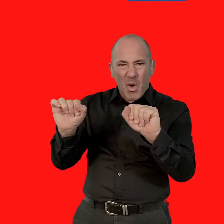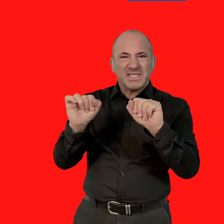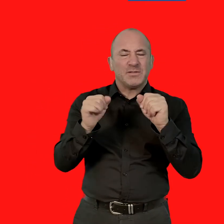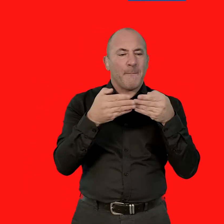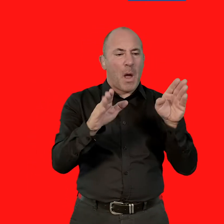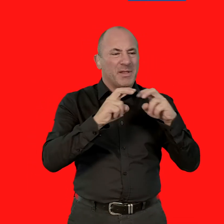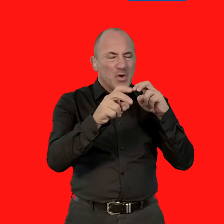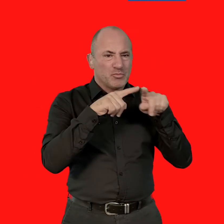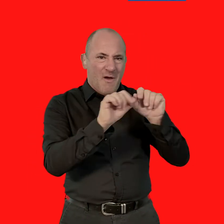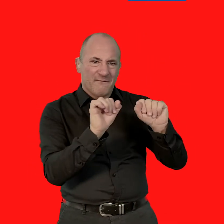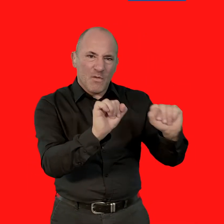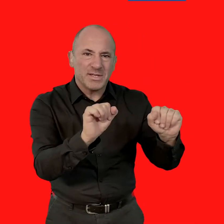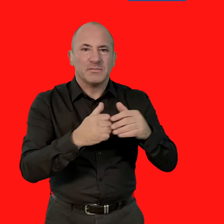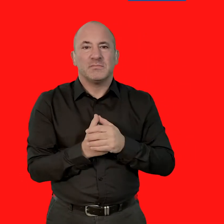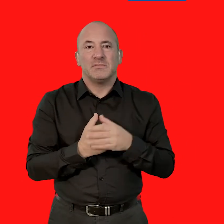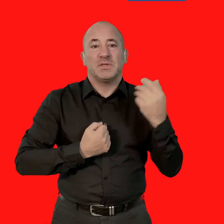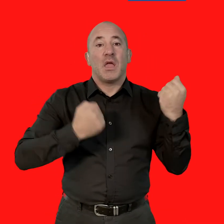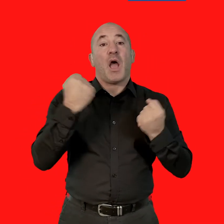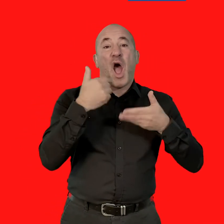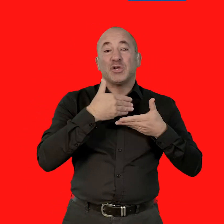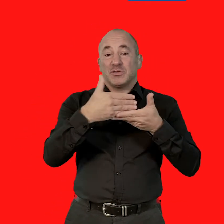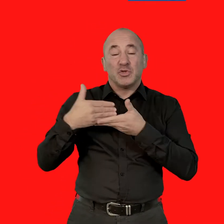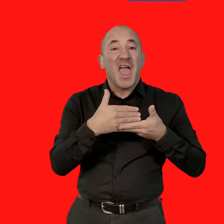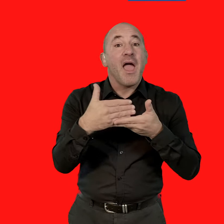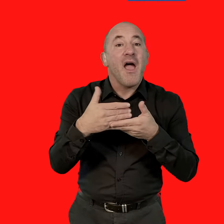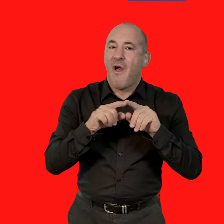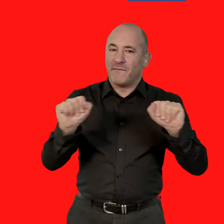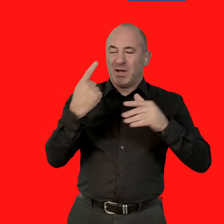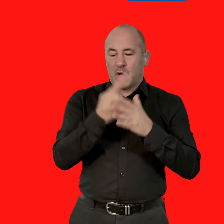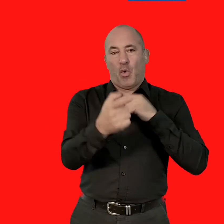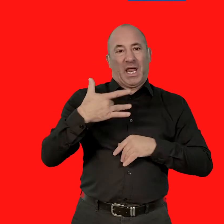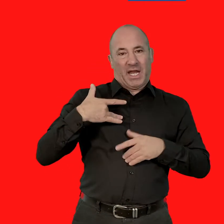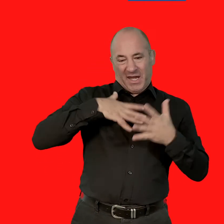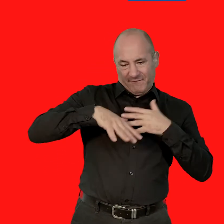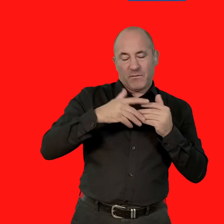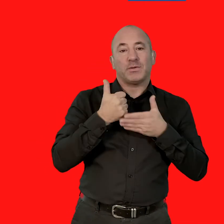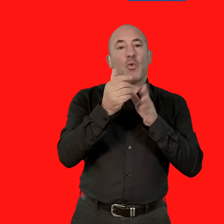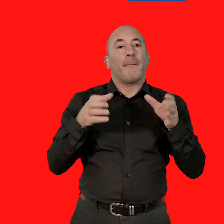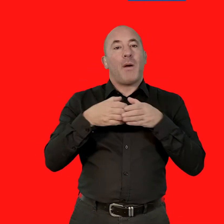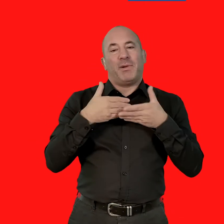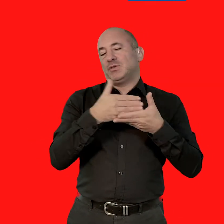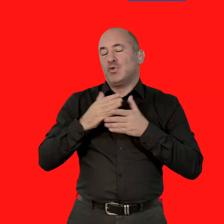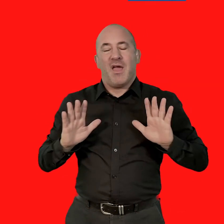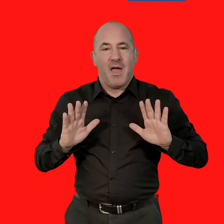and routes on public transport. Avoid car sharing with those outside of your household or support bubble.